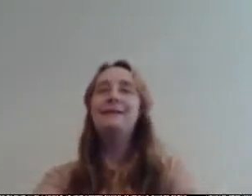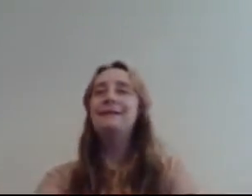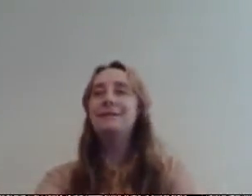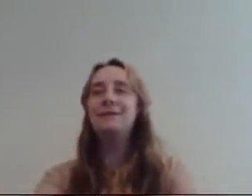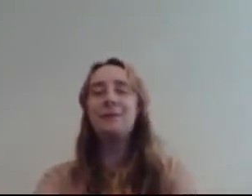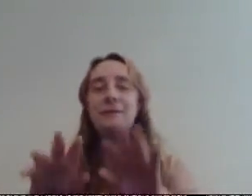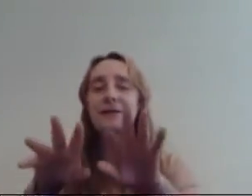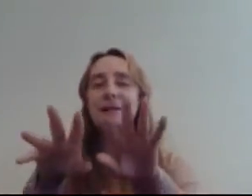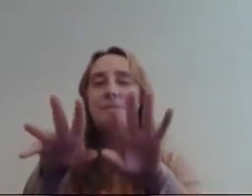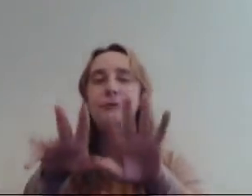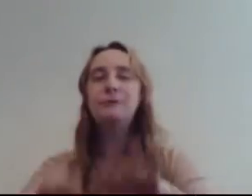sorry for my wee ramble